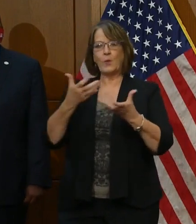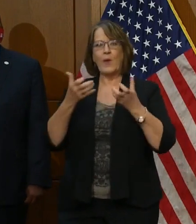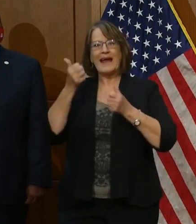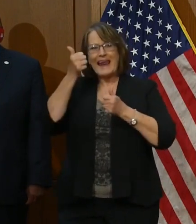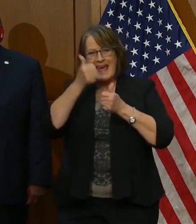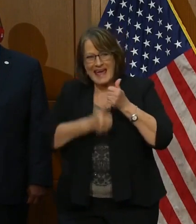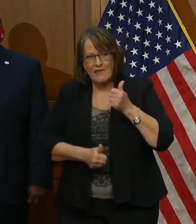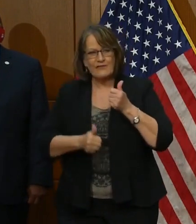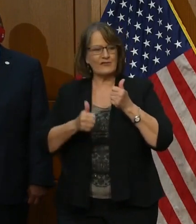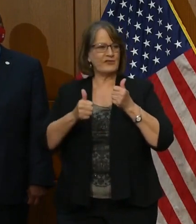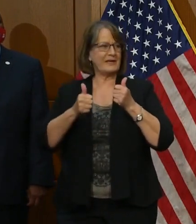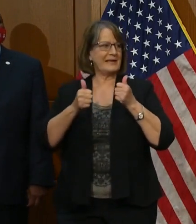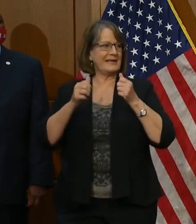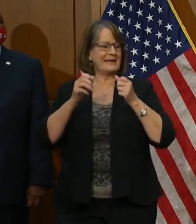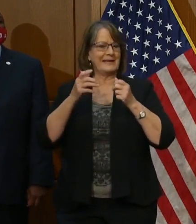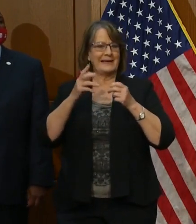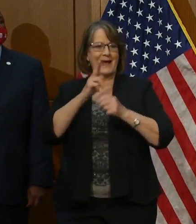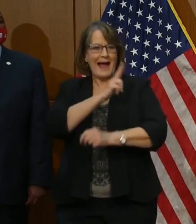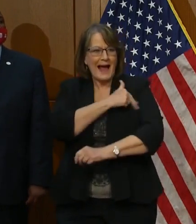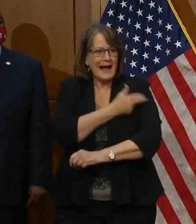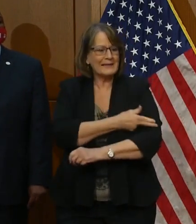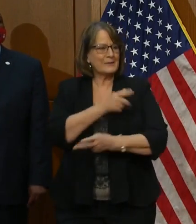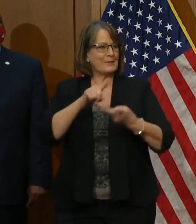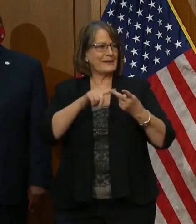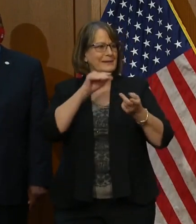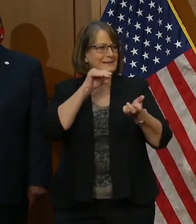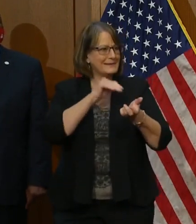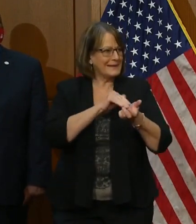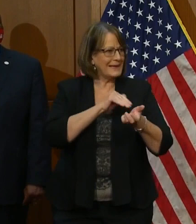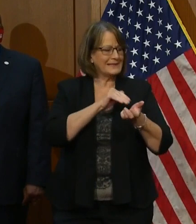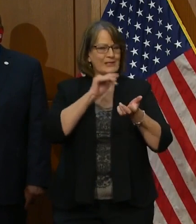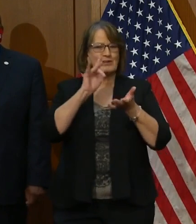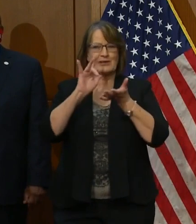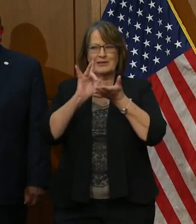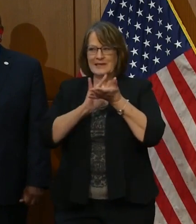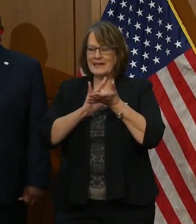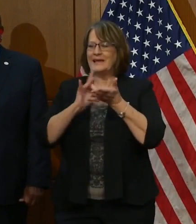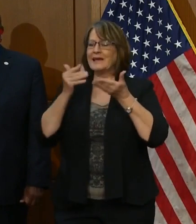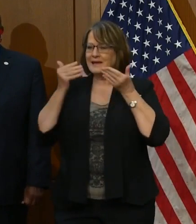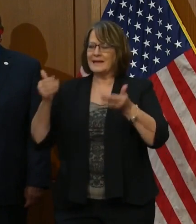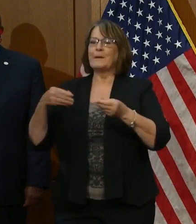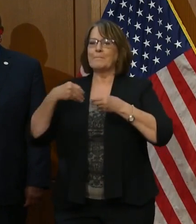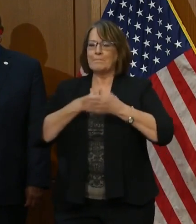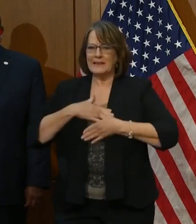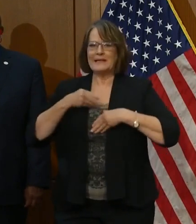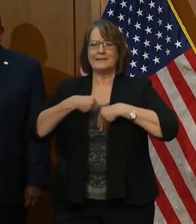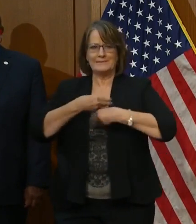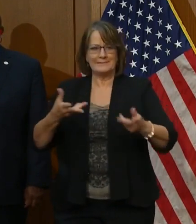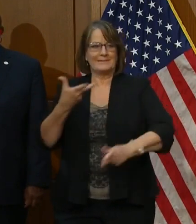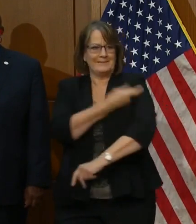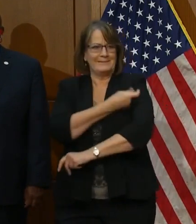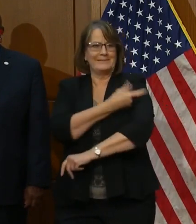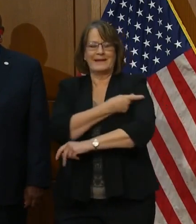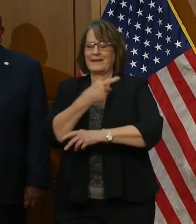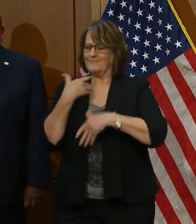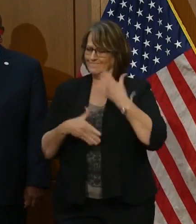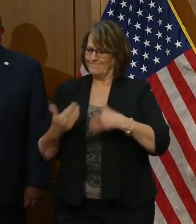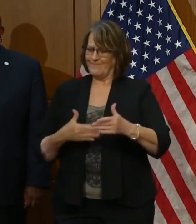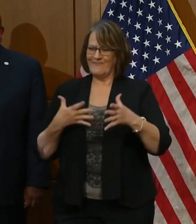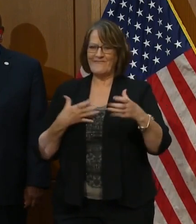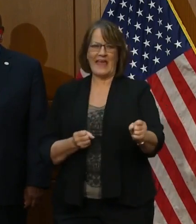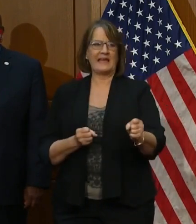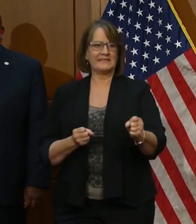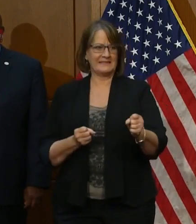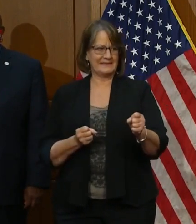health departments, hospitals, pharmacies to administer vaccine doses as fast as possible.